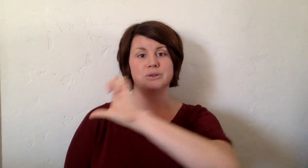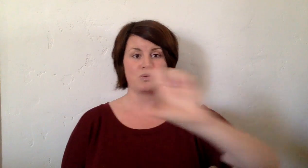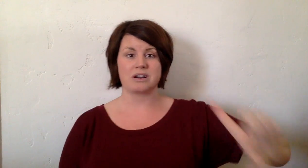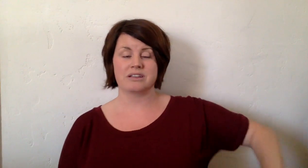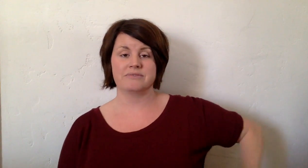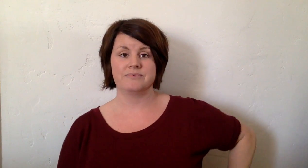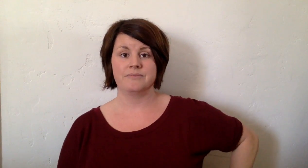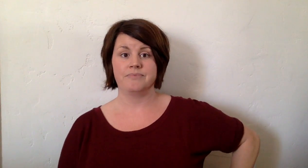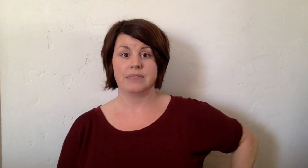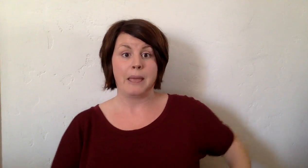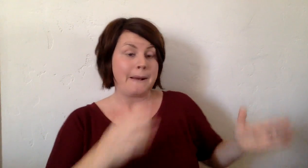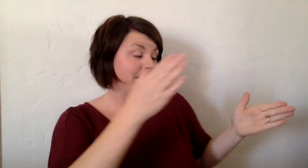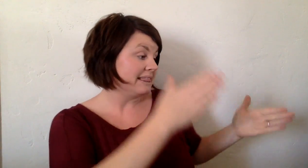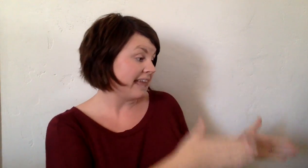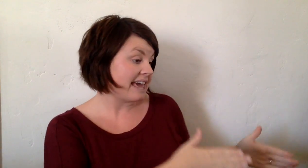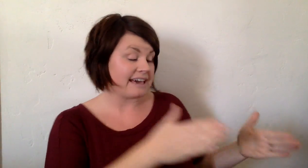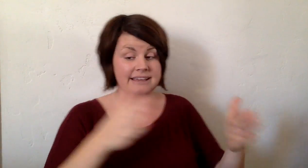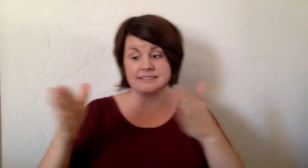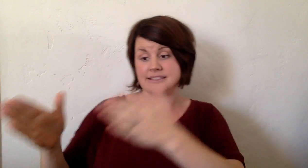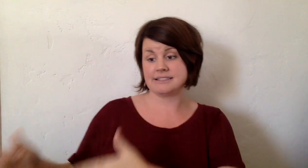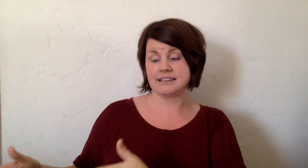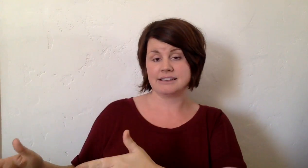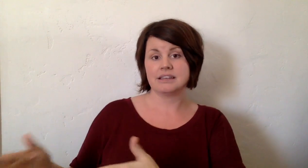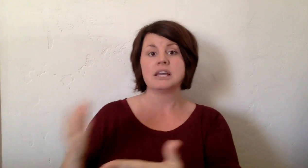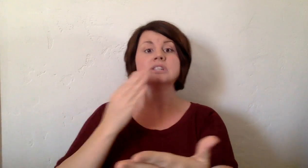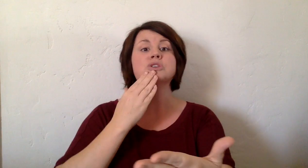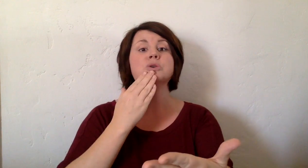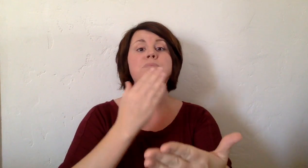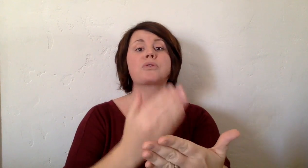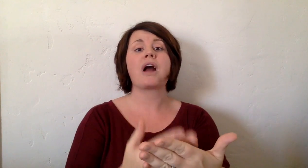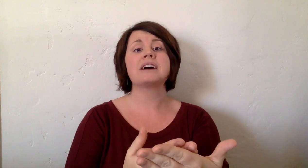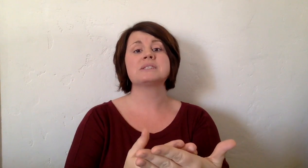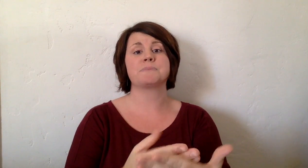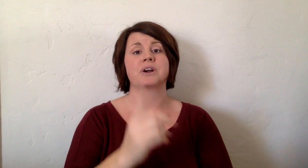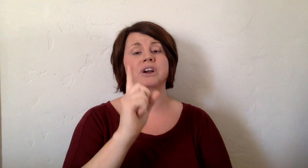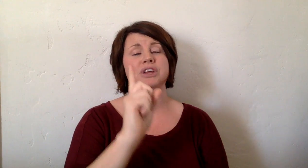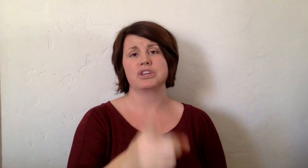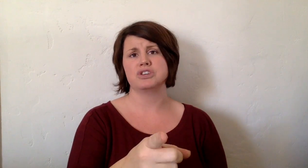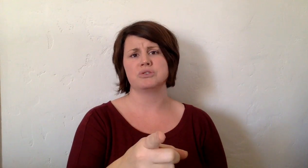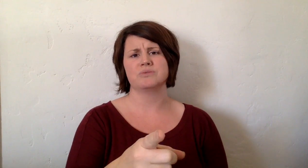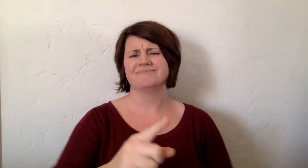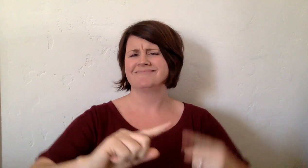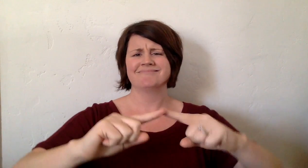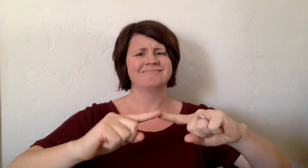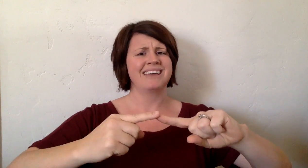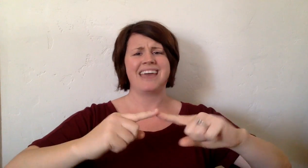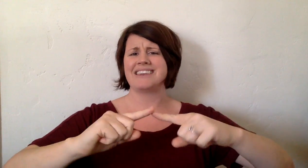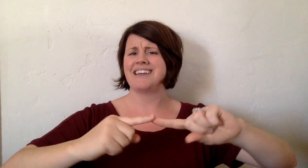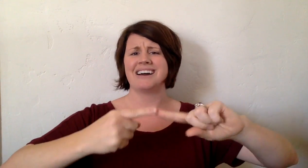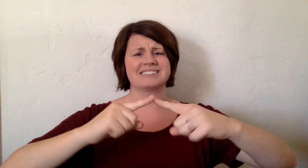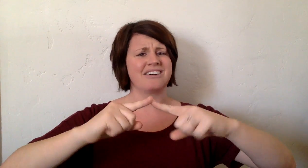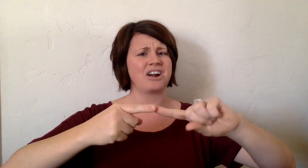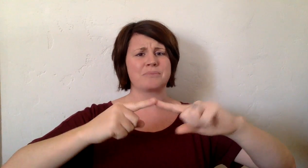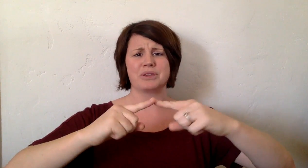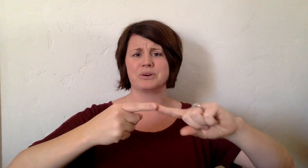Lord. Plans to prosper you and not to harm you.